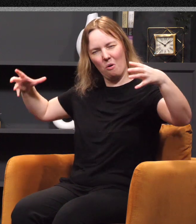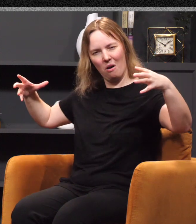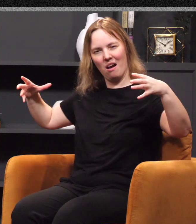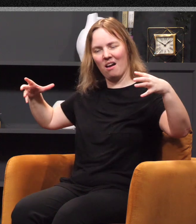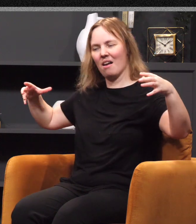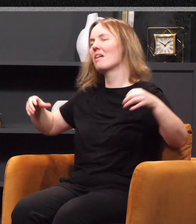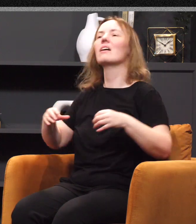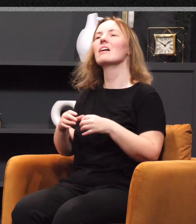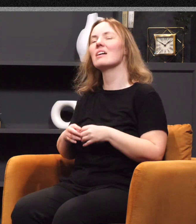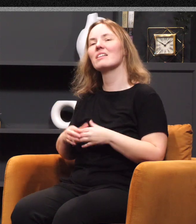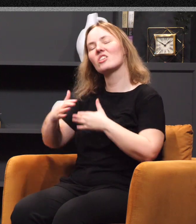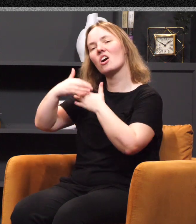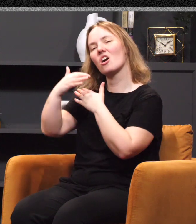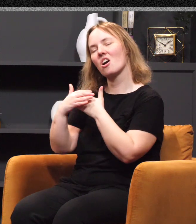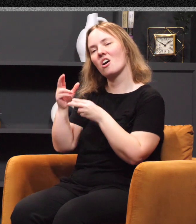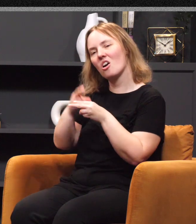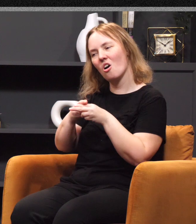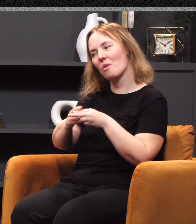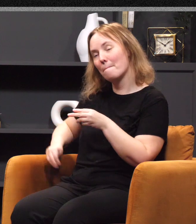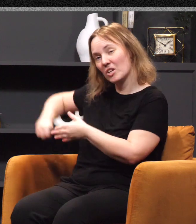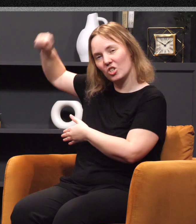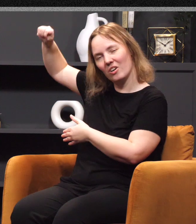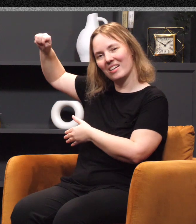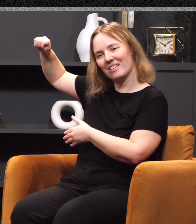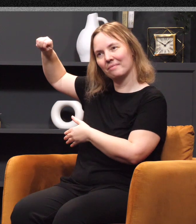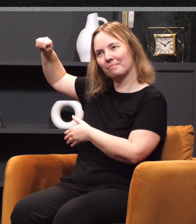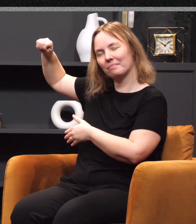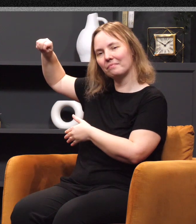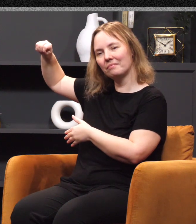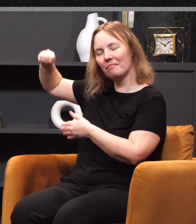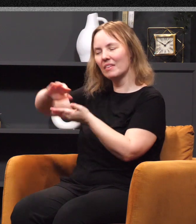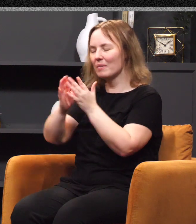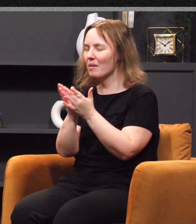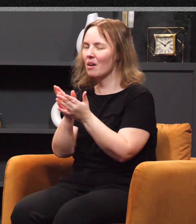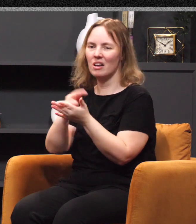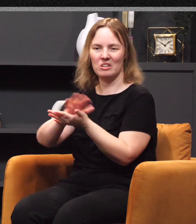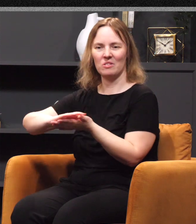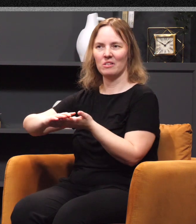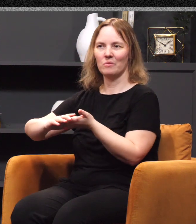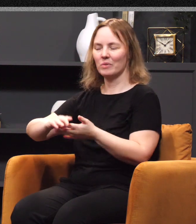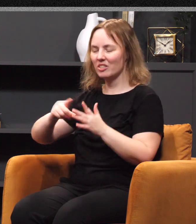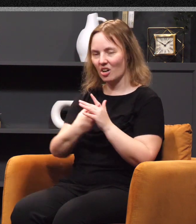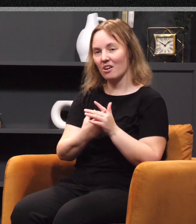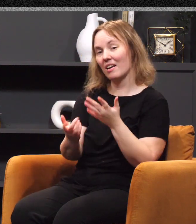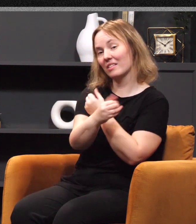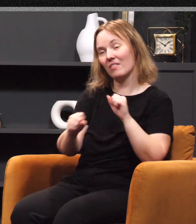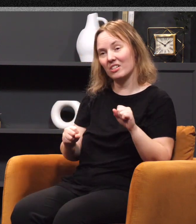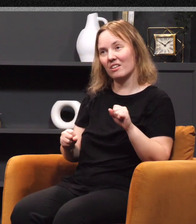and more complete. That's called maturity. That's called sanctification. We start at salvation. Our sins are taken care of. We have a